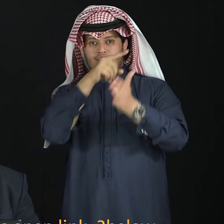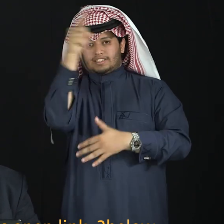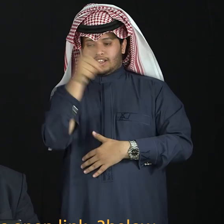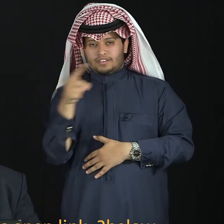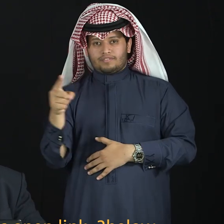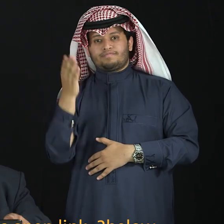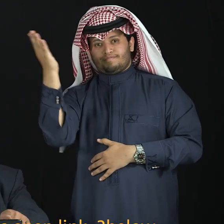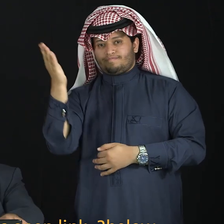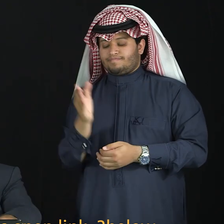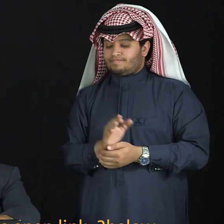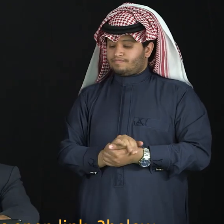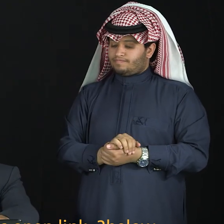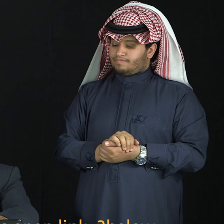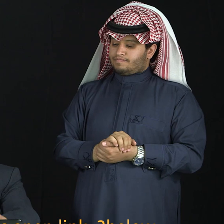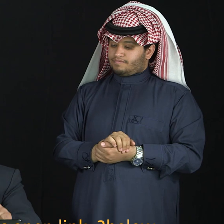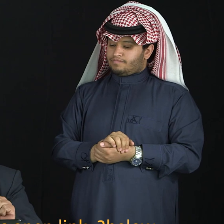yes.